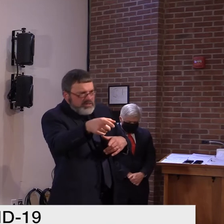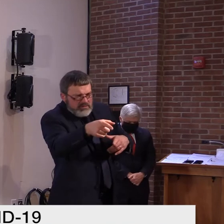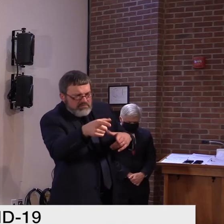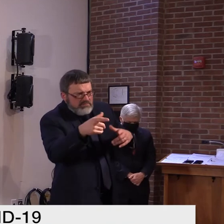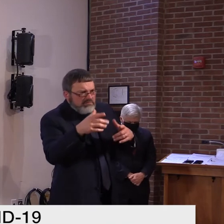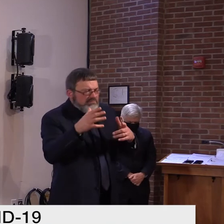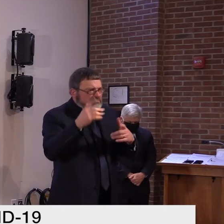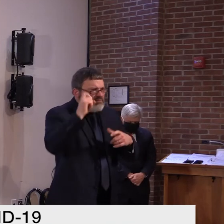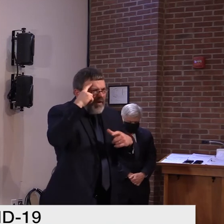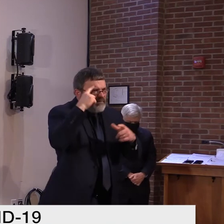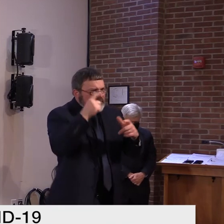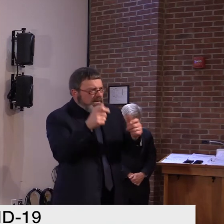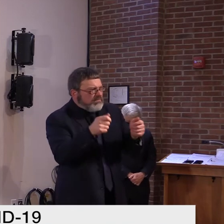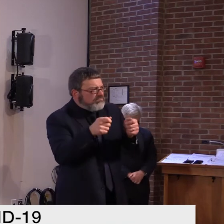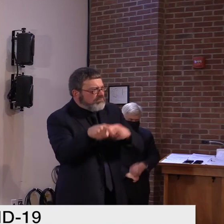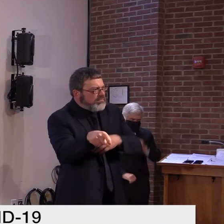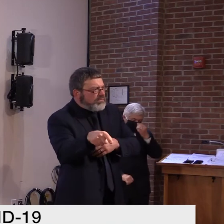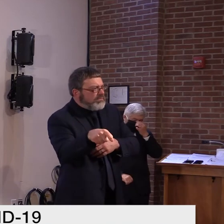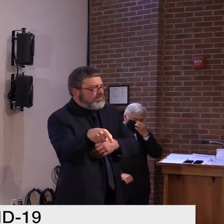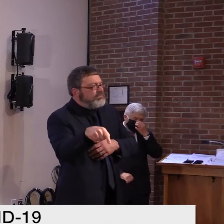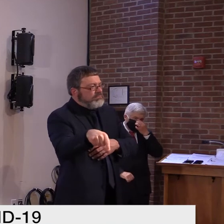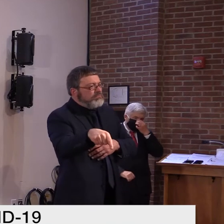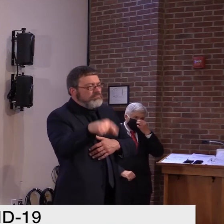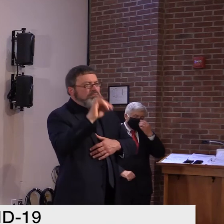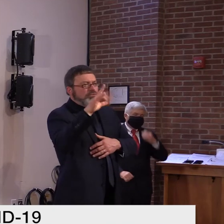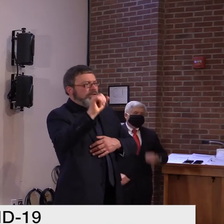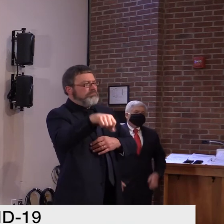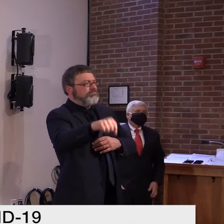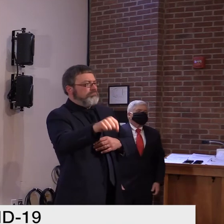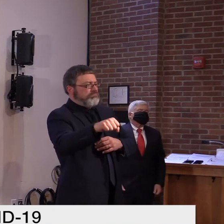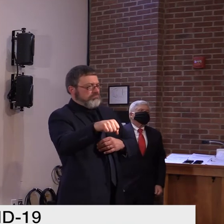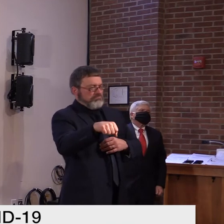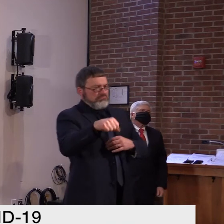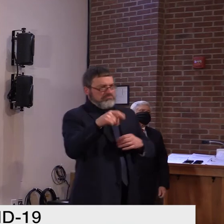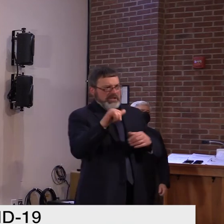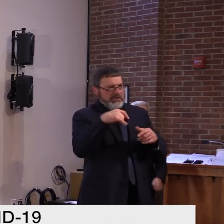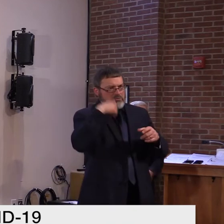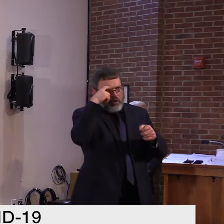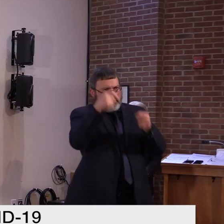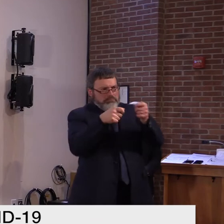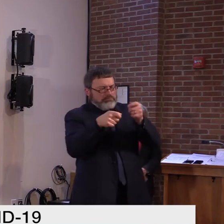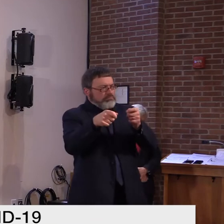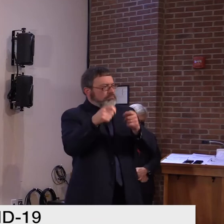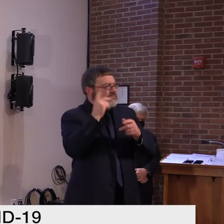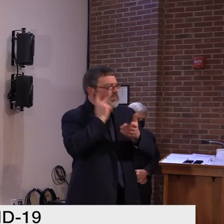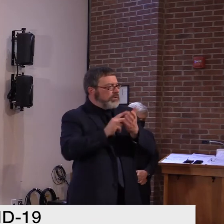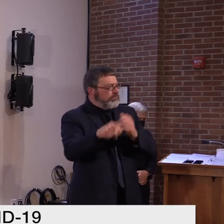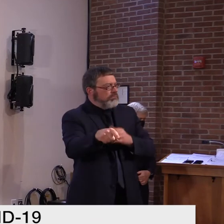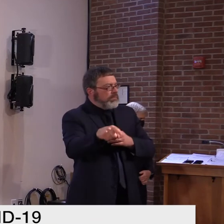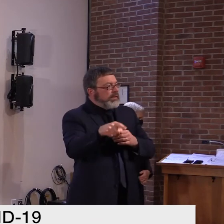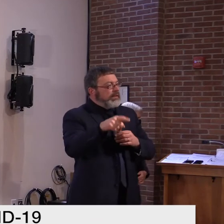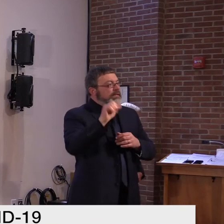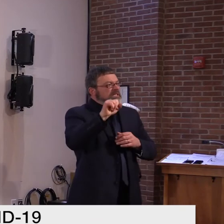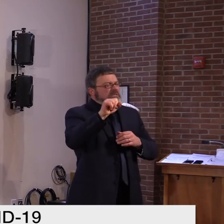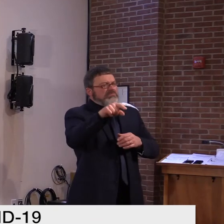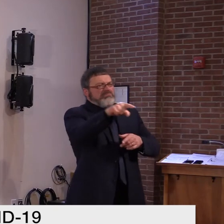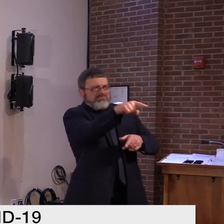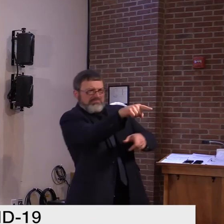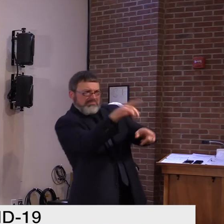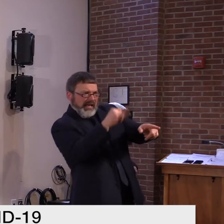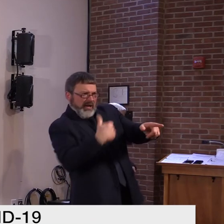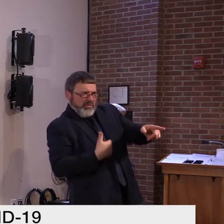Exactly. We are able to work with individual homeowners and fuel dealers and can typically make arrangements for